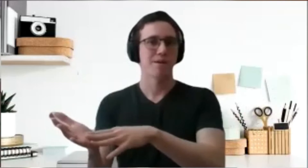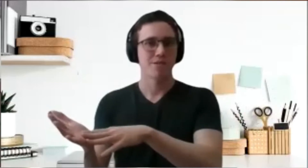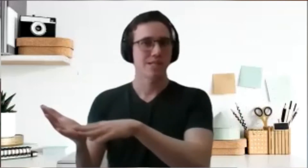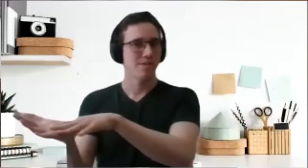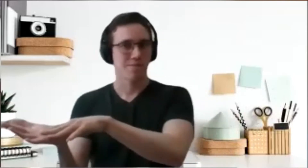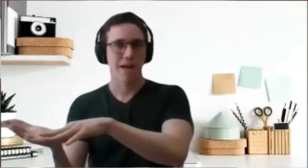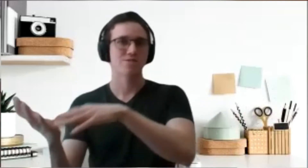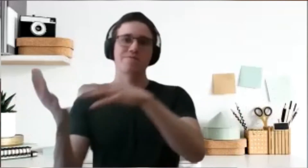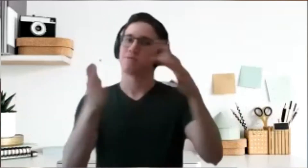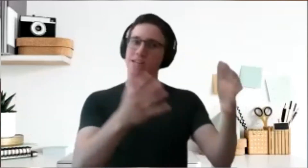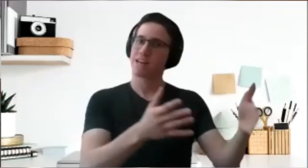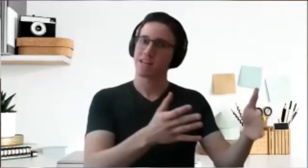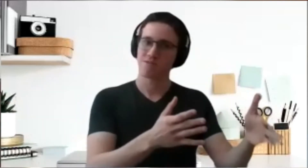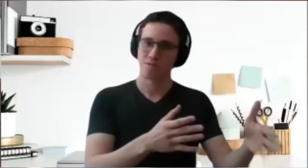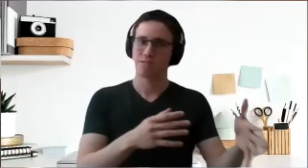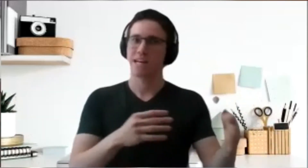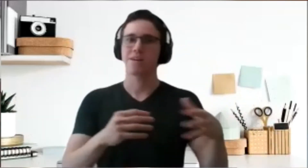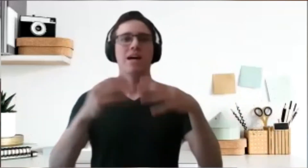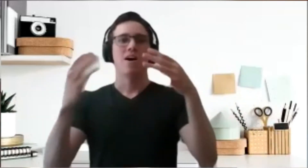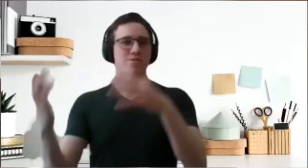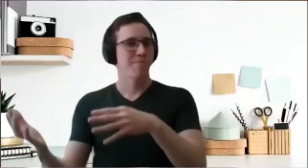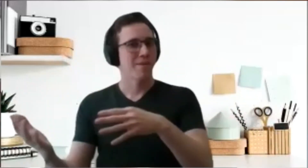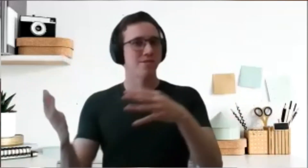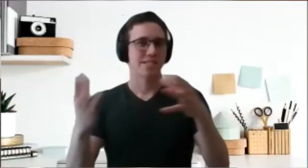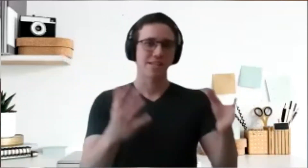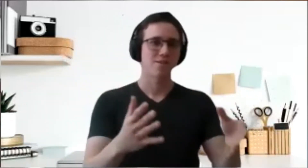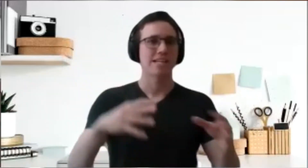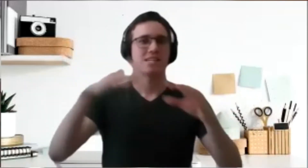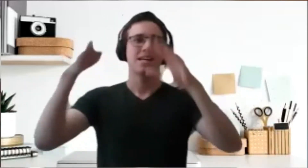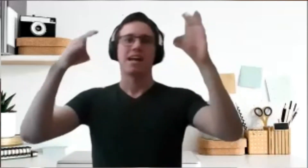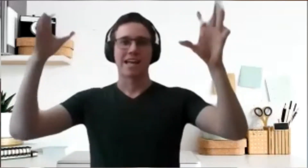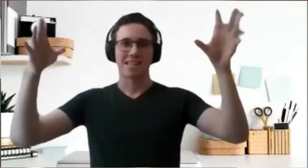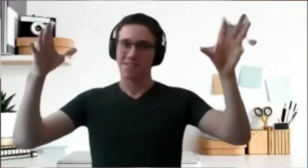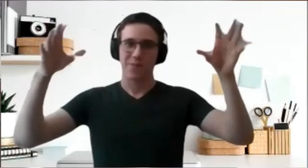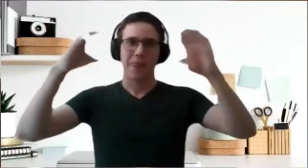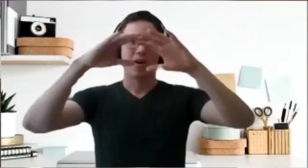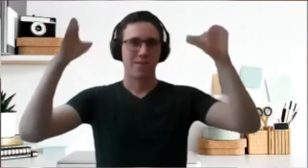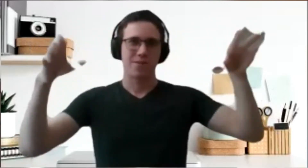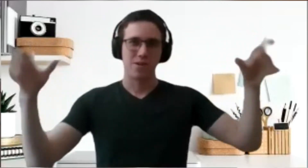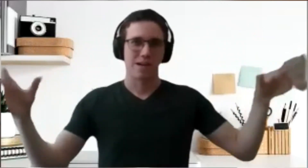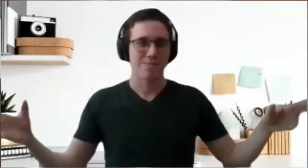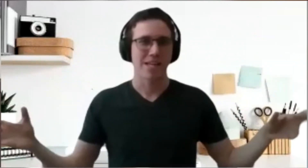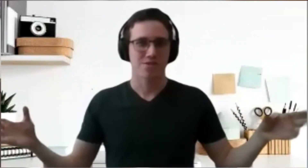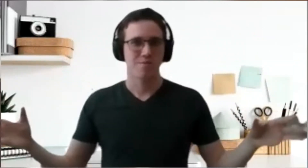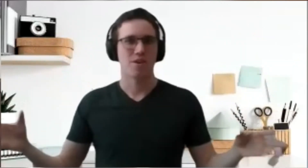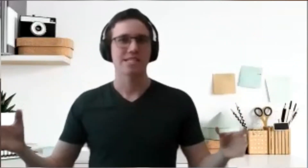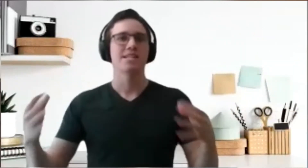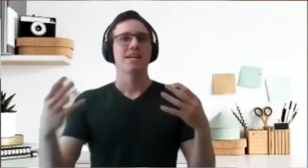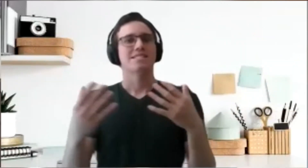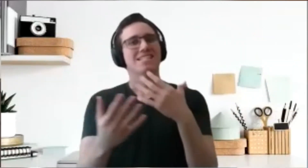membership the manager of VP of education for other members like Nicoletta and many other projects that